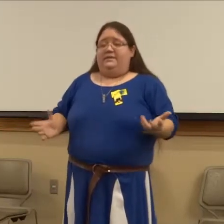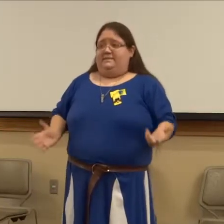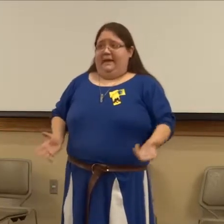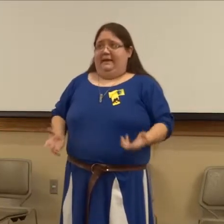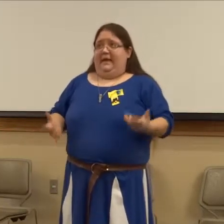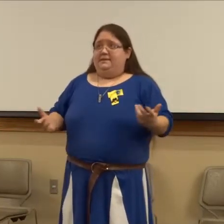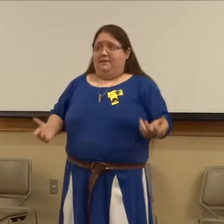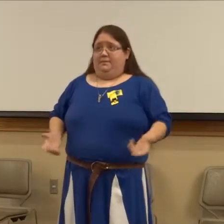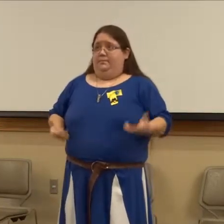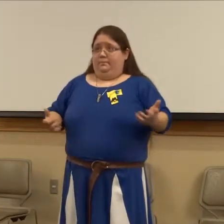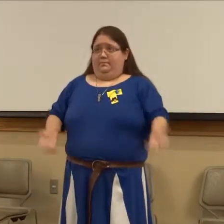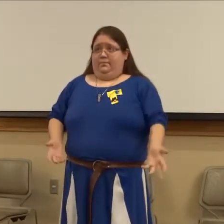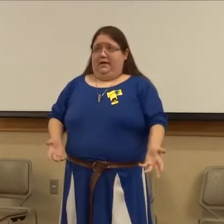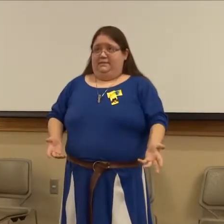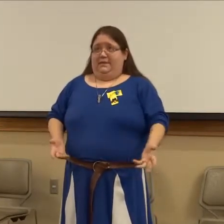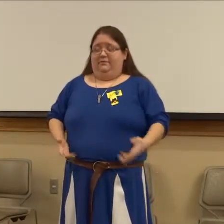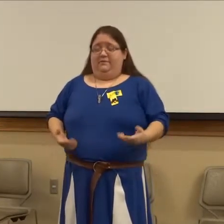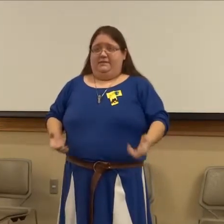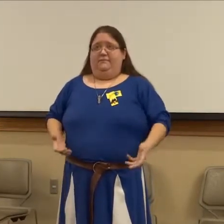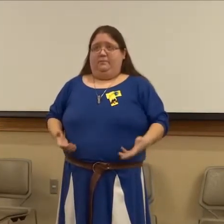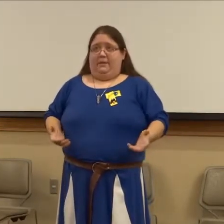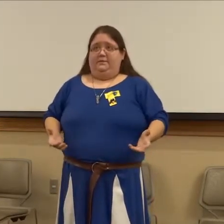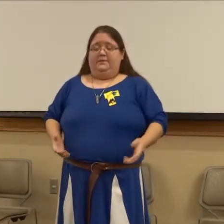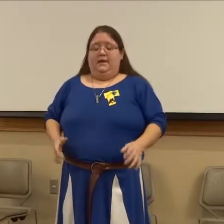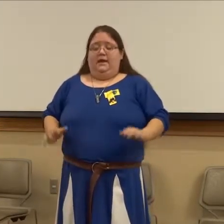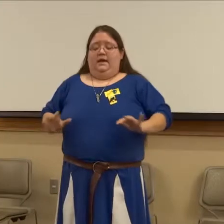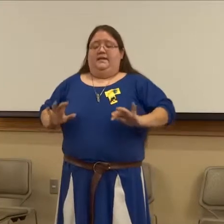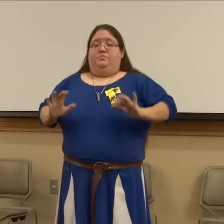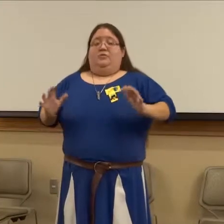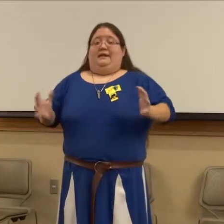this man, as her husband, for several months, is pregnant.